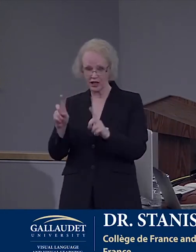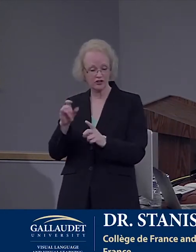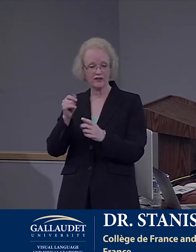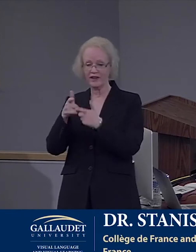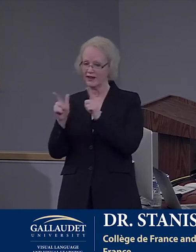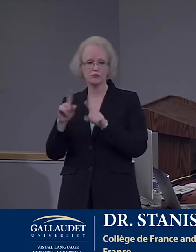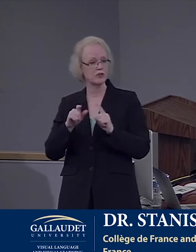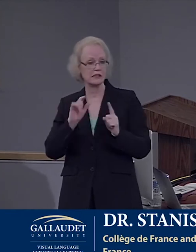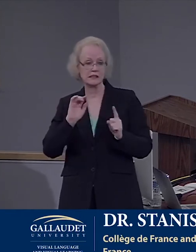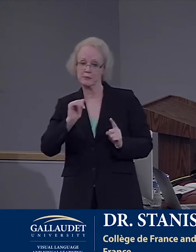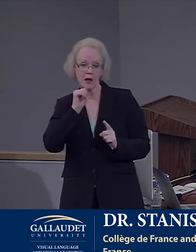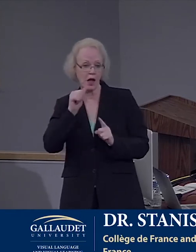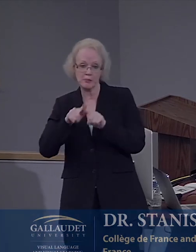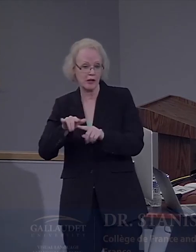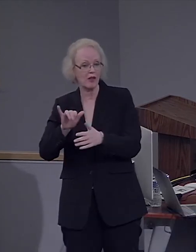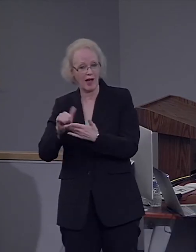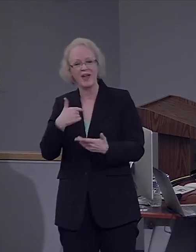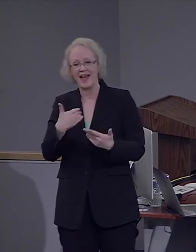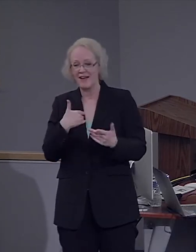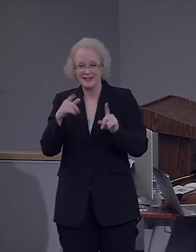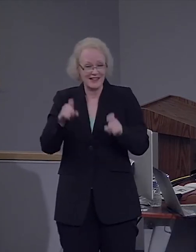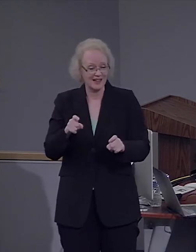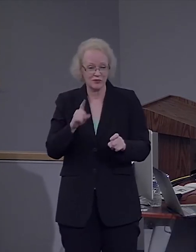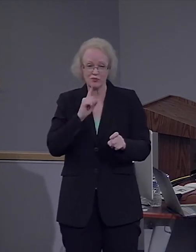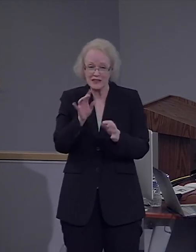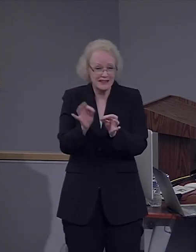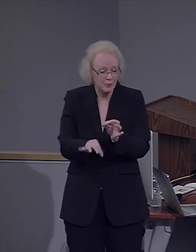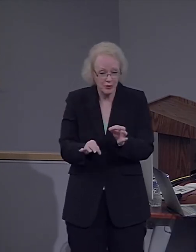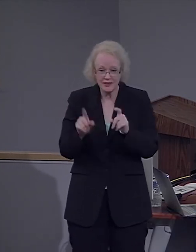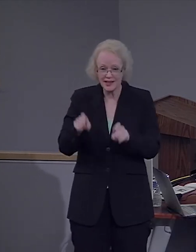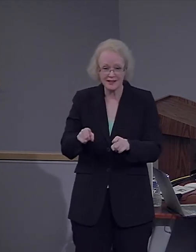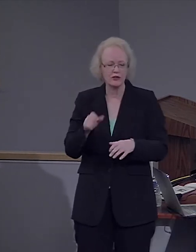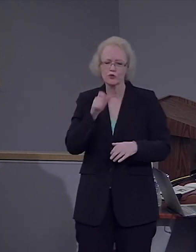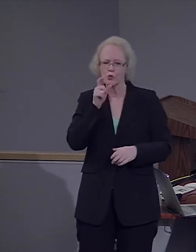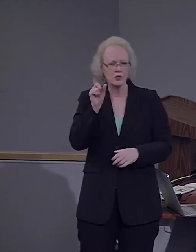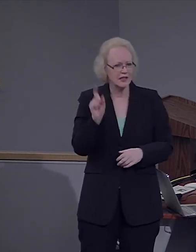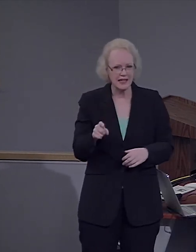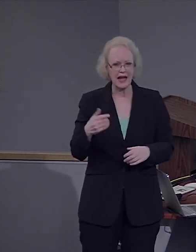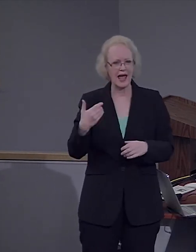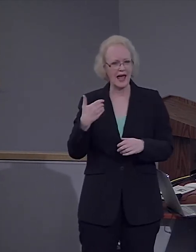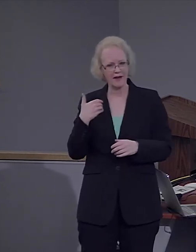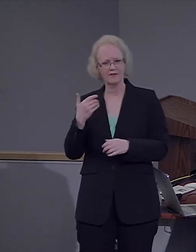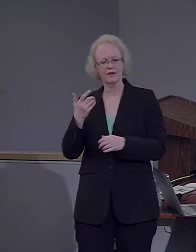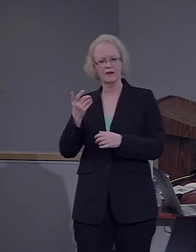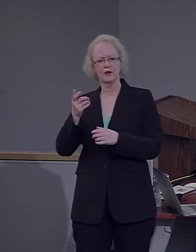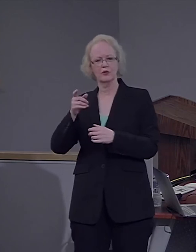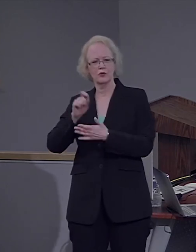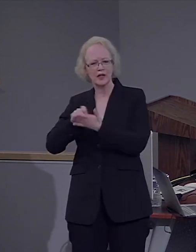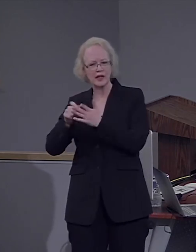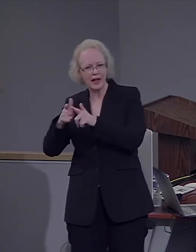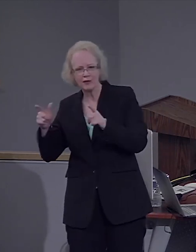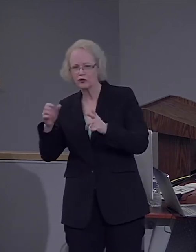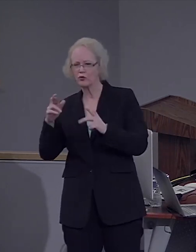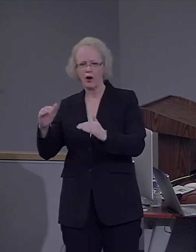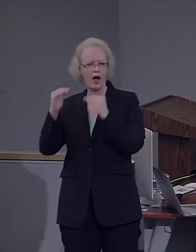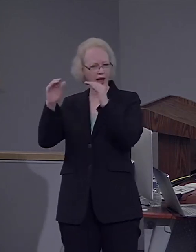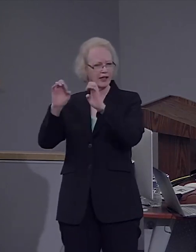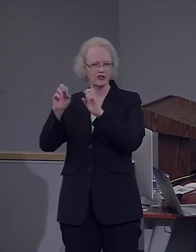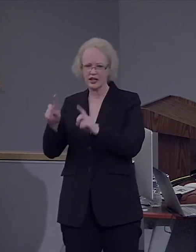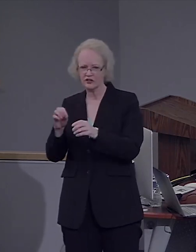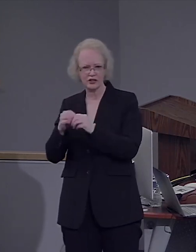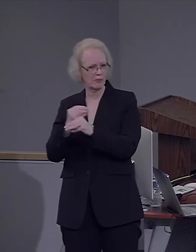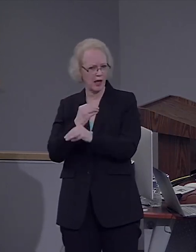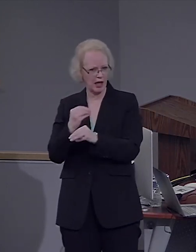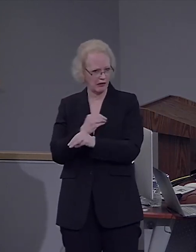or a test which is so simple that you don't really need to have natural language and high-level education in math to